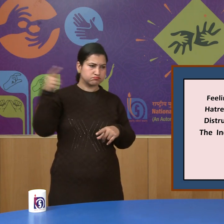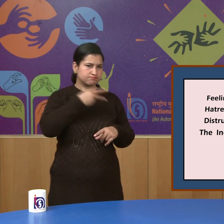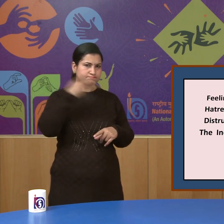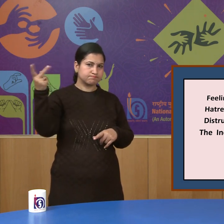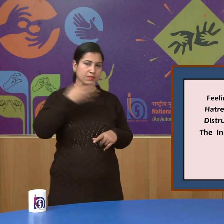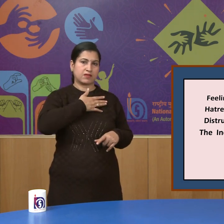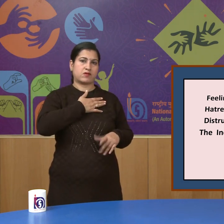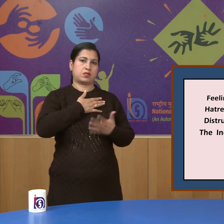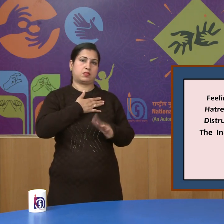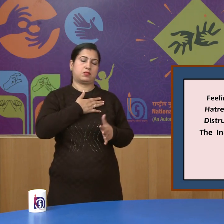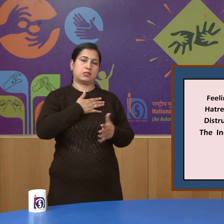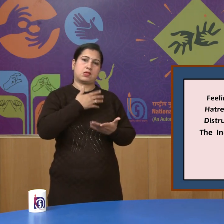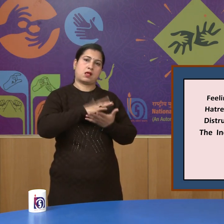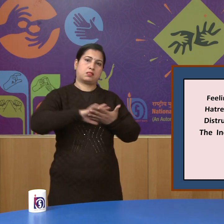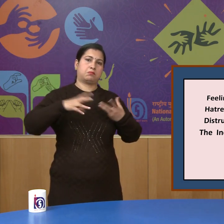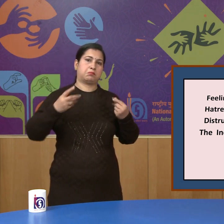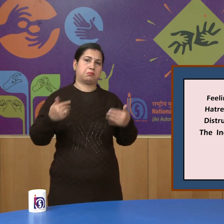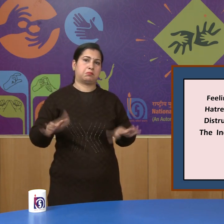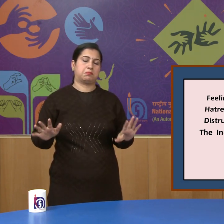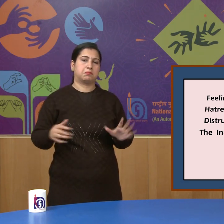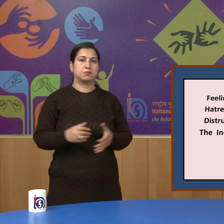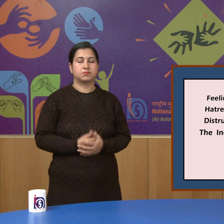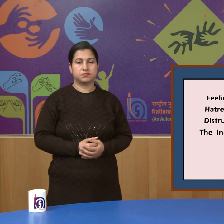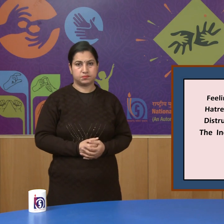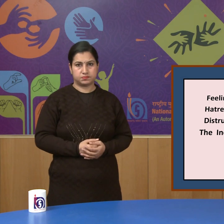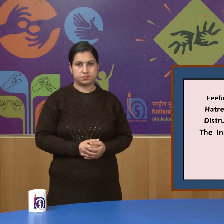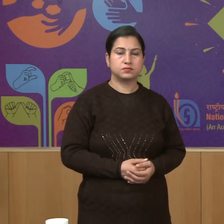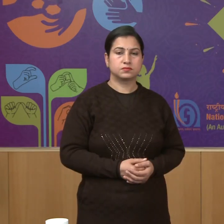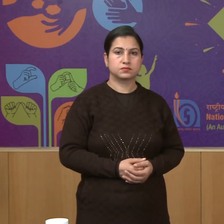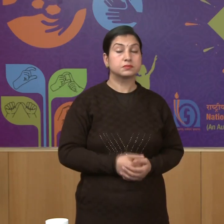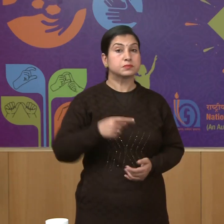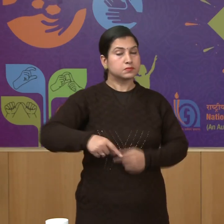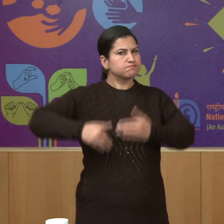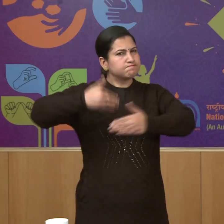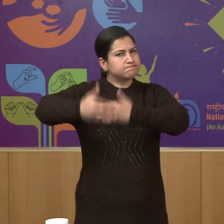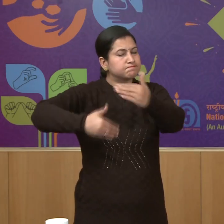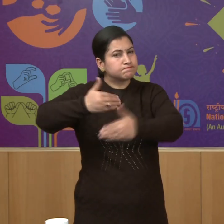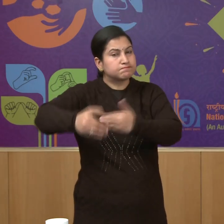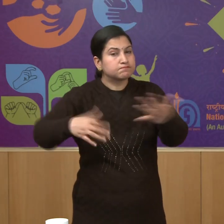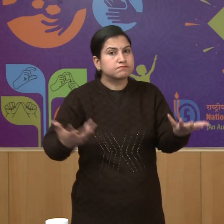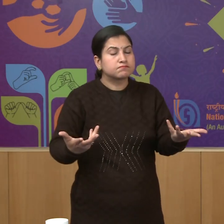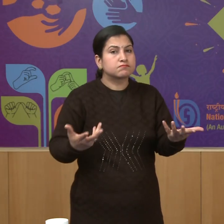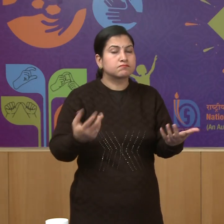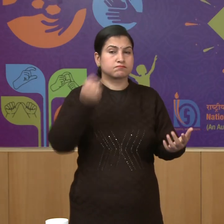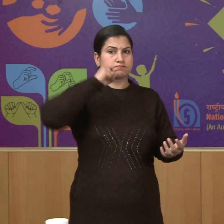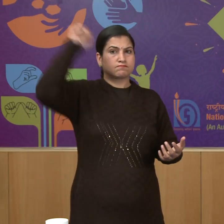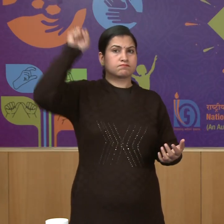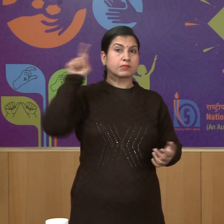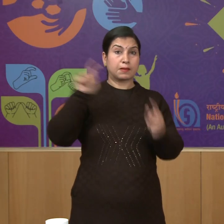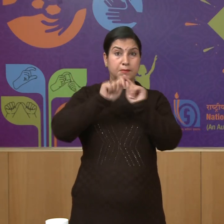it continued till the end of the British rule in